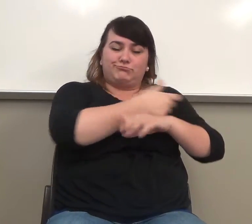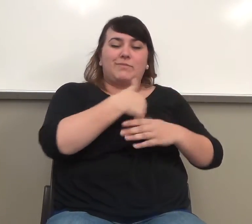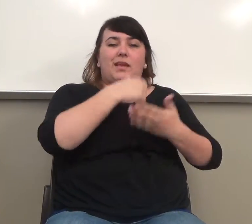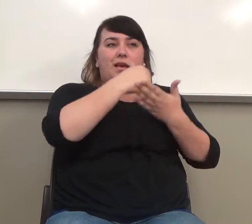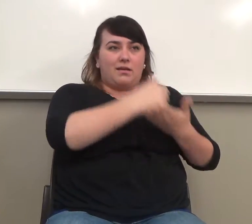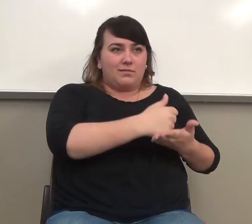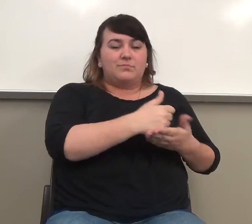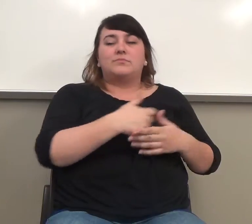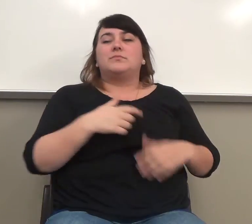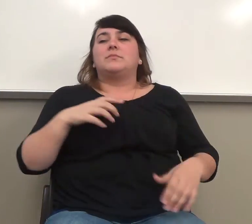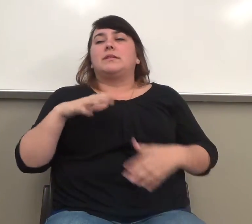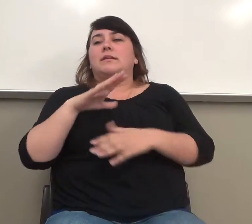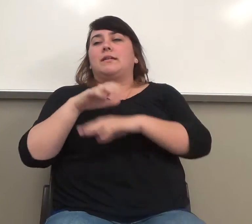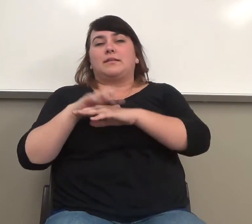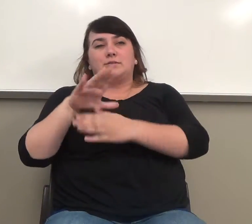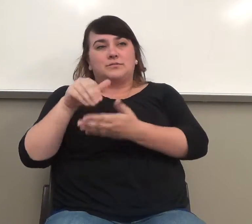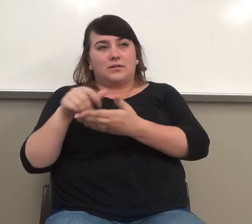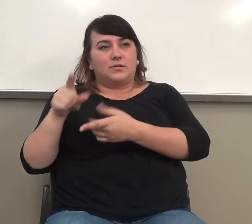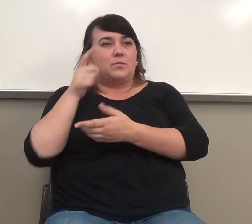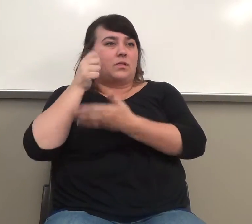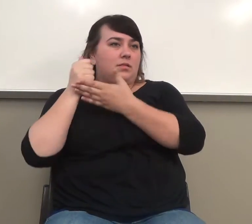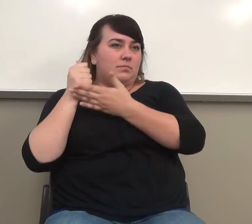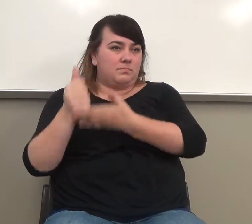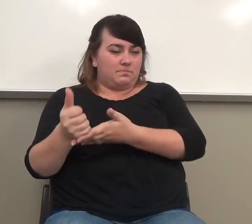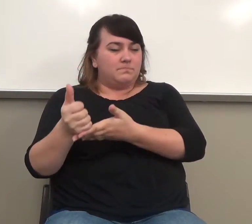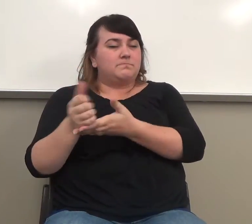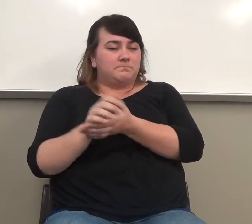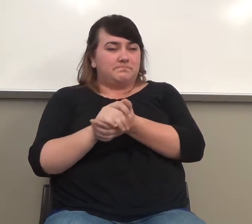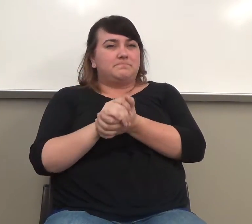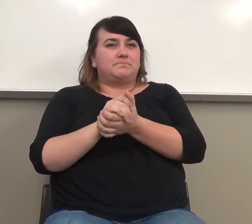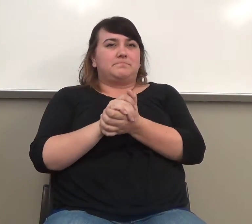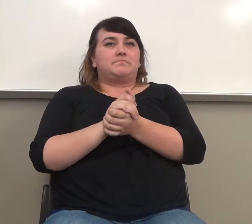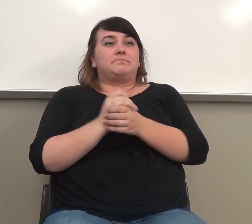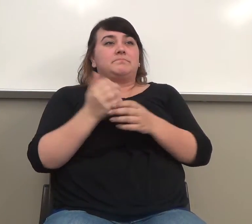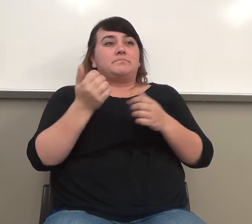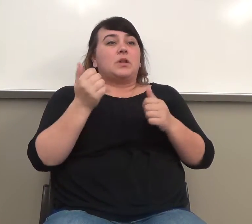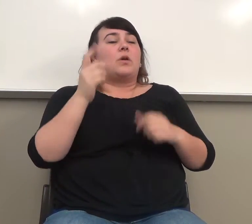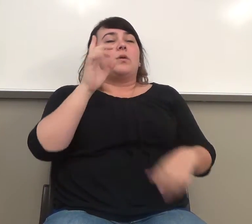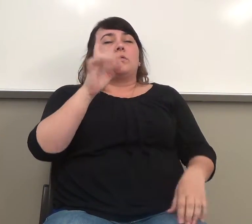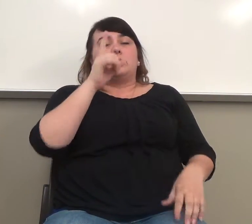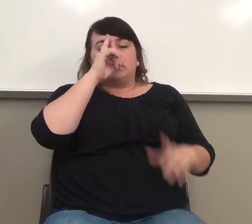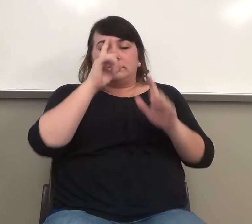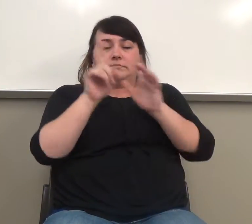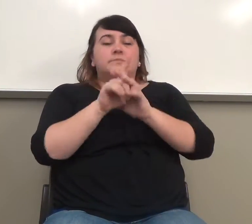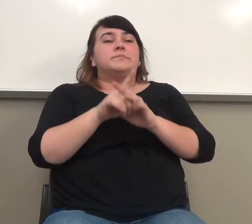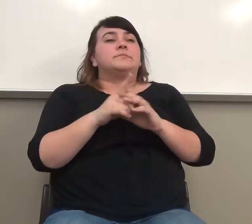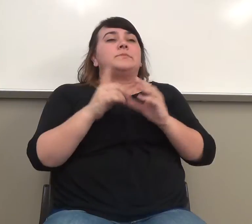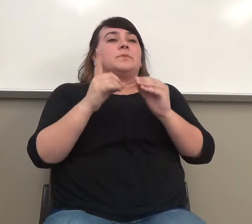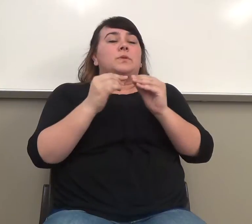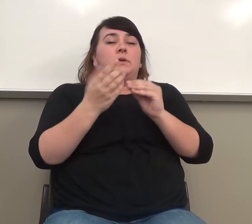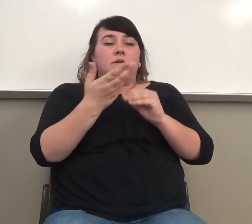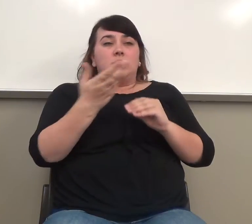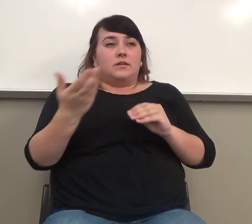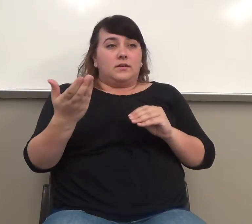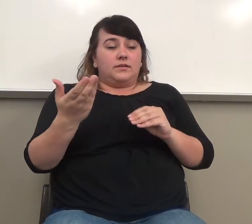Center. Okay. Okay, does anybody? Oh, one other thing. A number of people